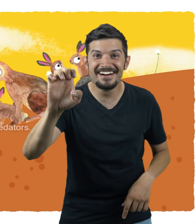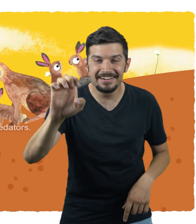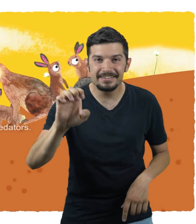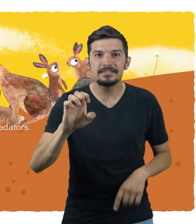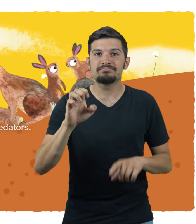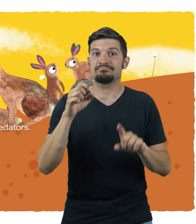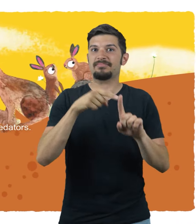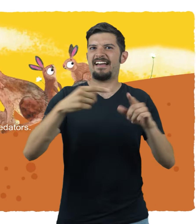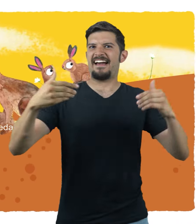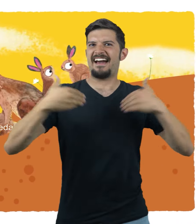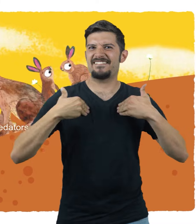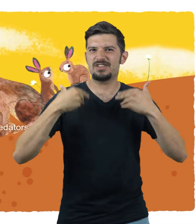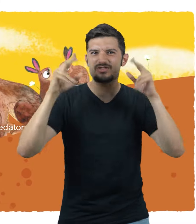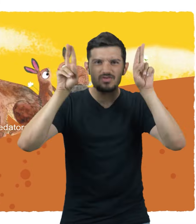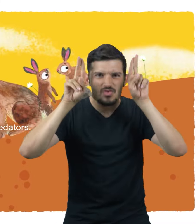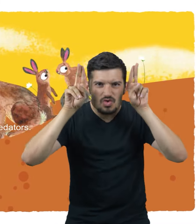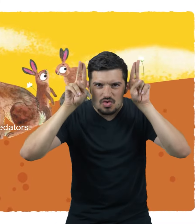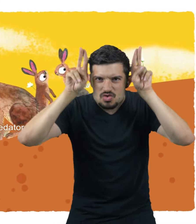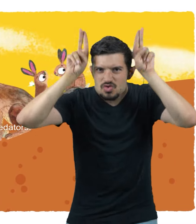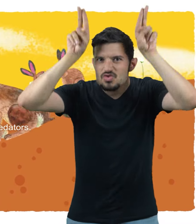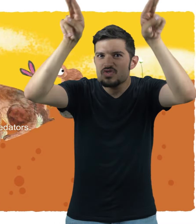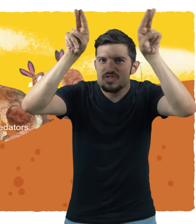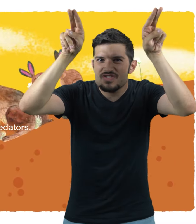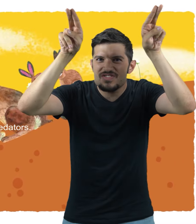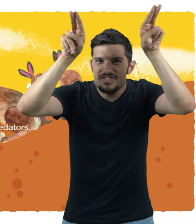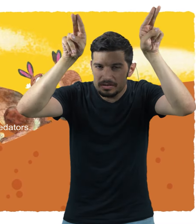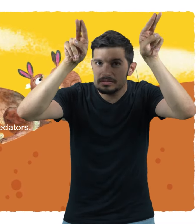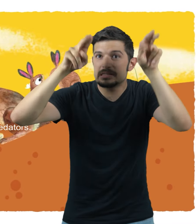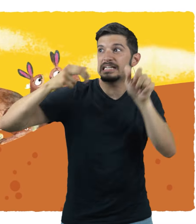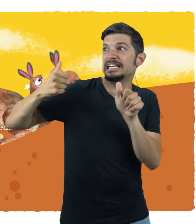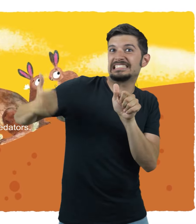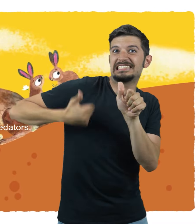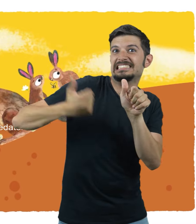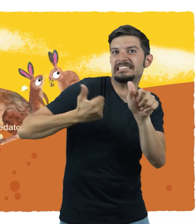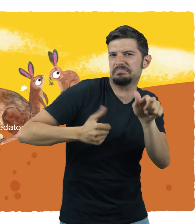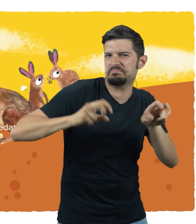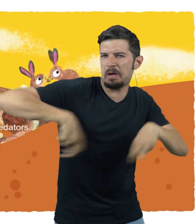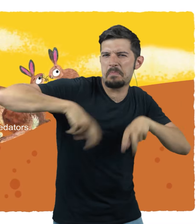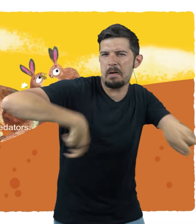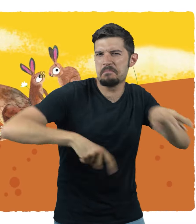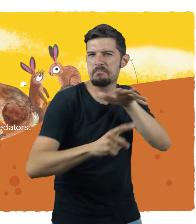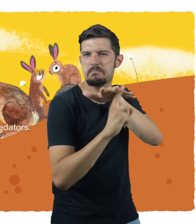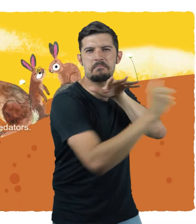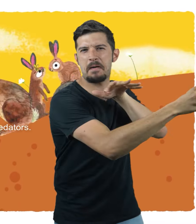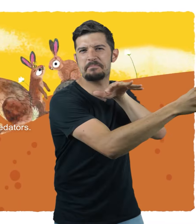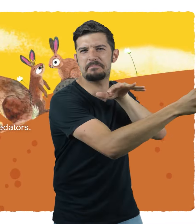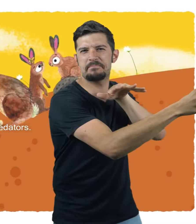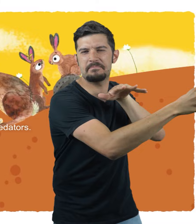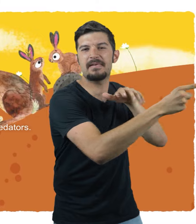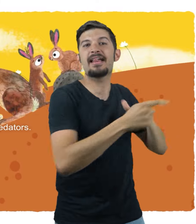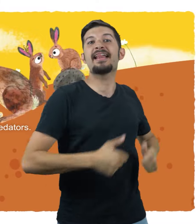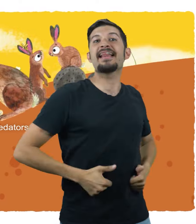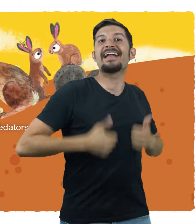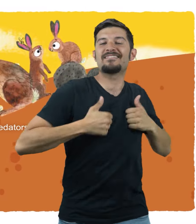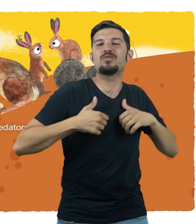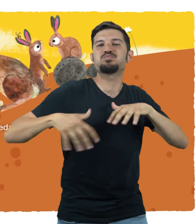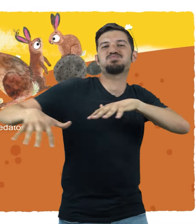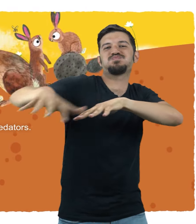Hare vs. Rabbit. Hop to it. Hairs are bigger and have longer ears. Their large